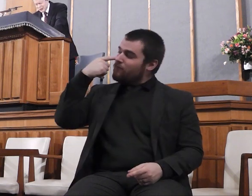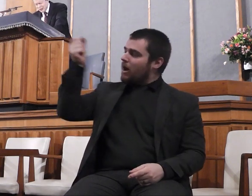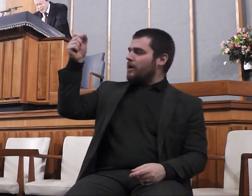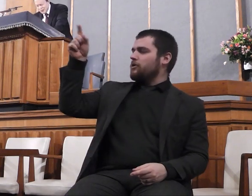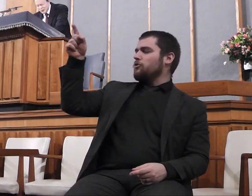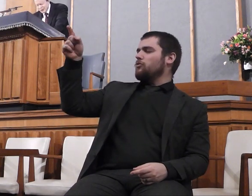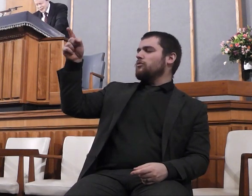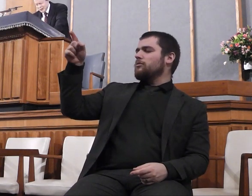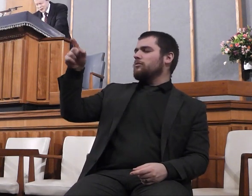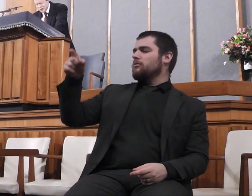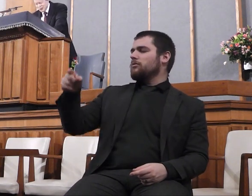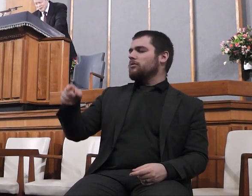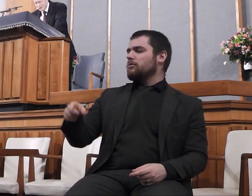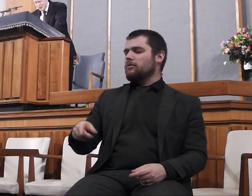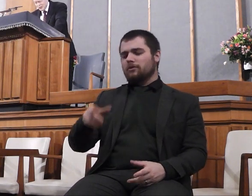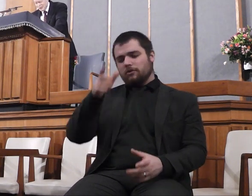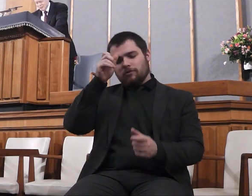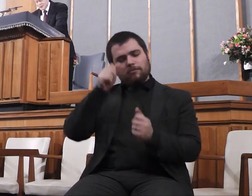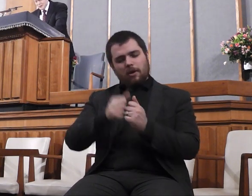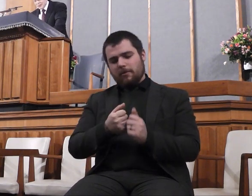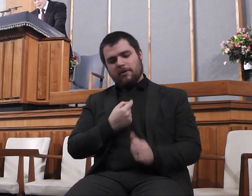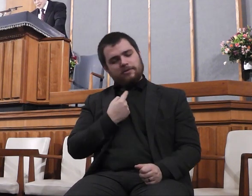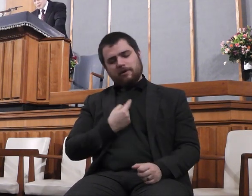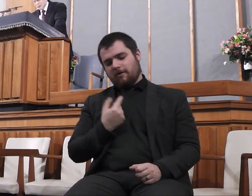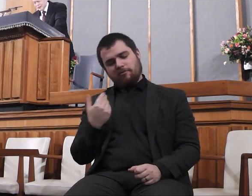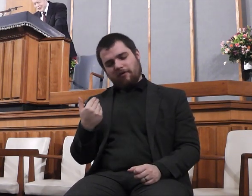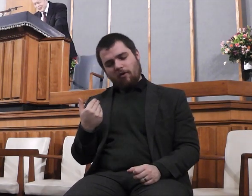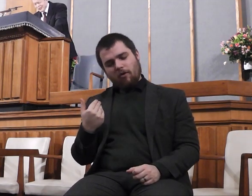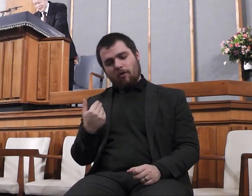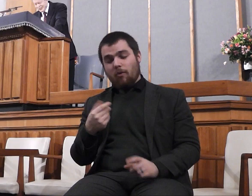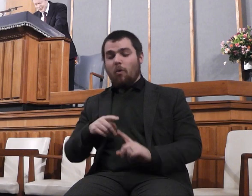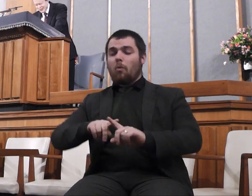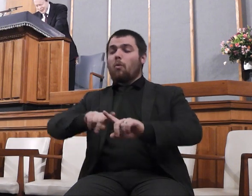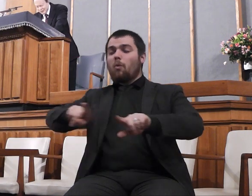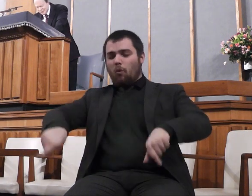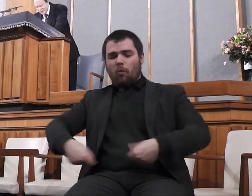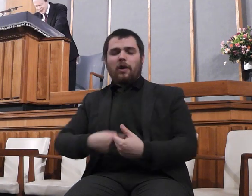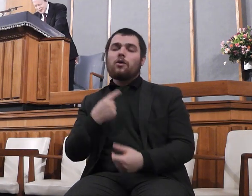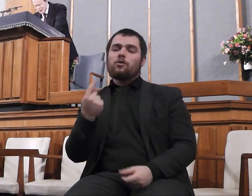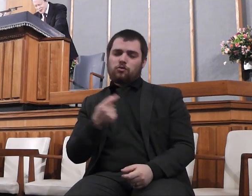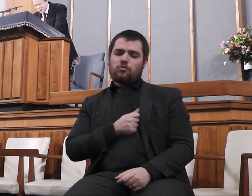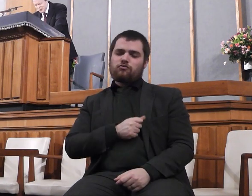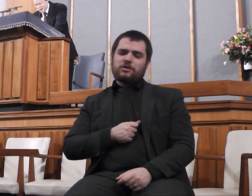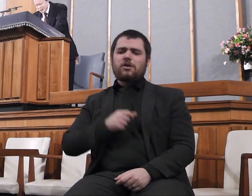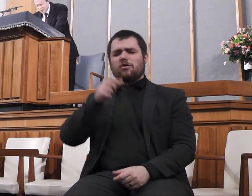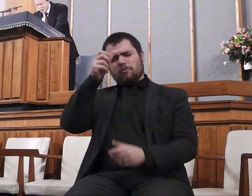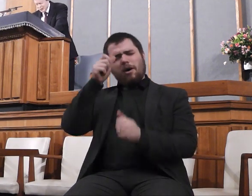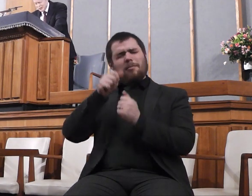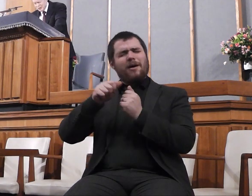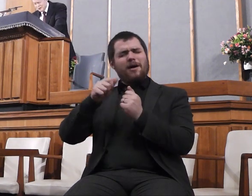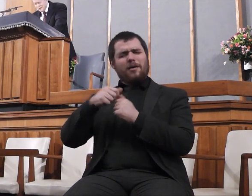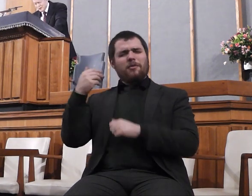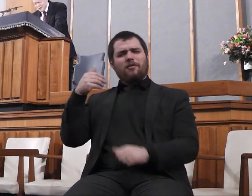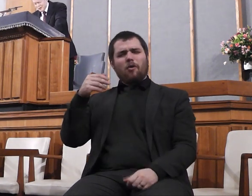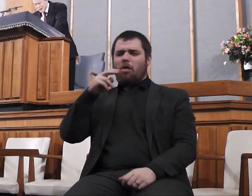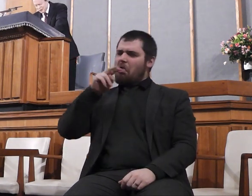who had no time for thee, who once slandered thee, who did not believe thy